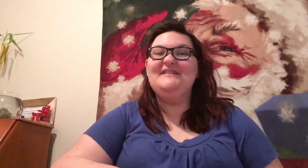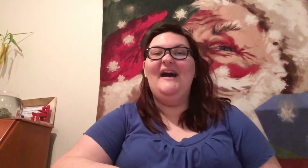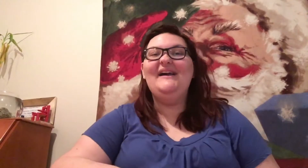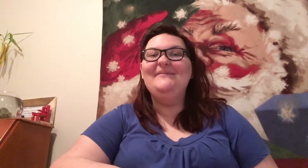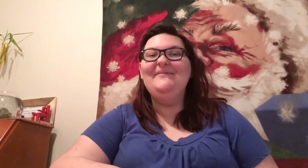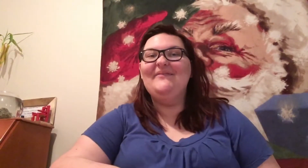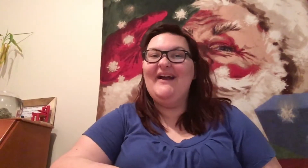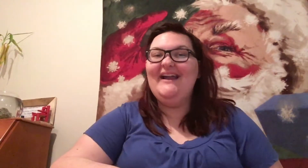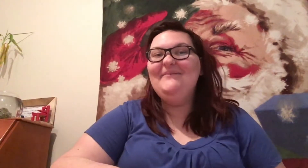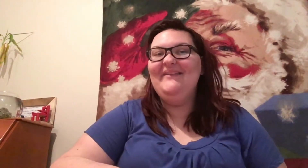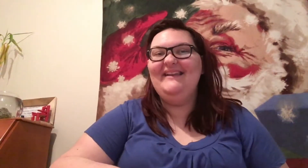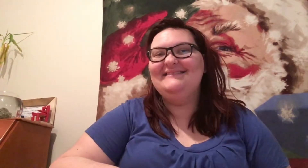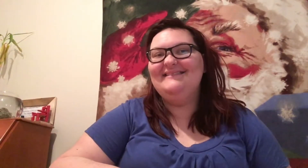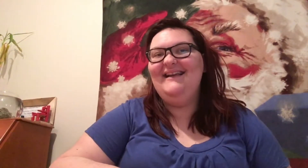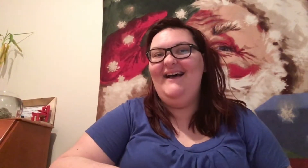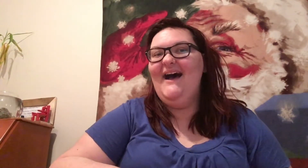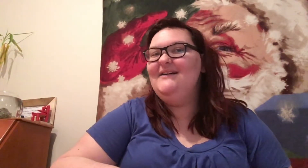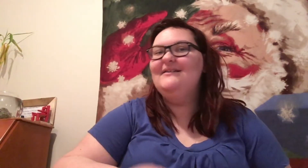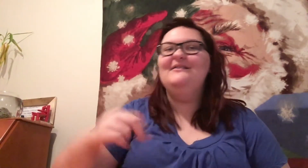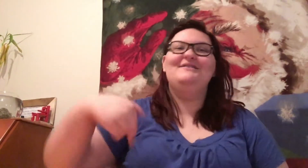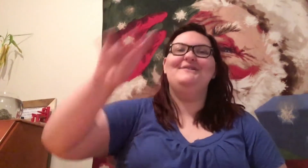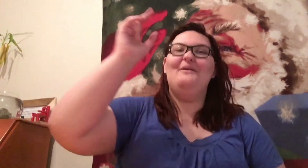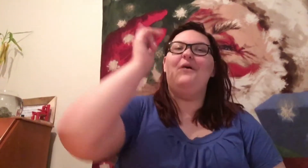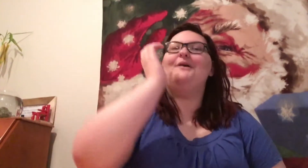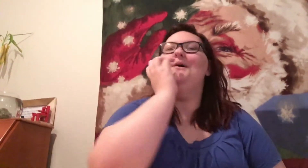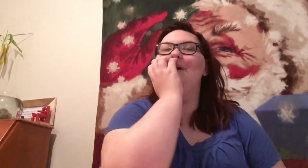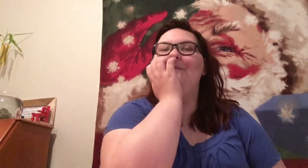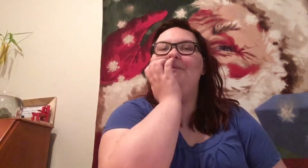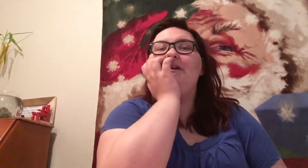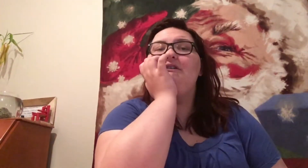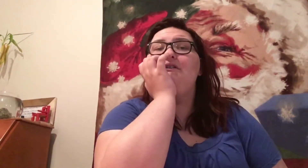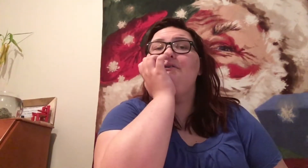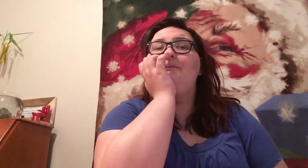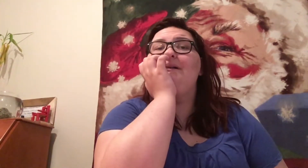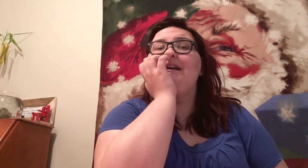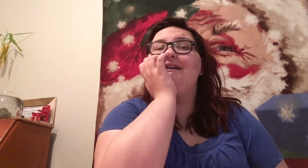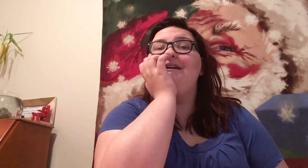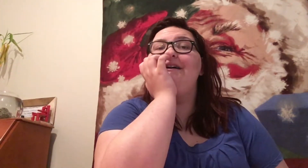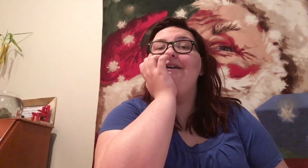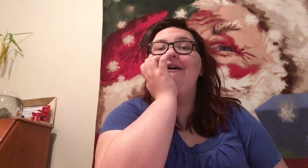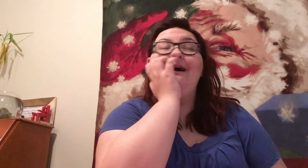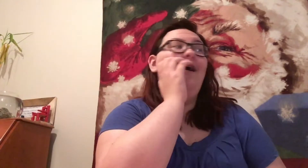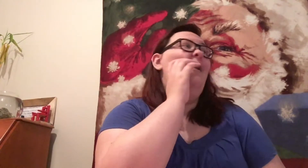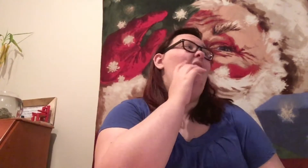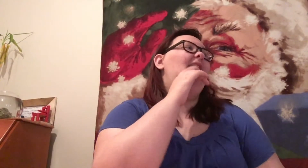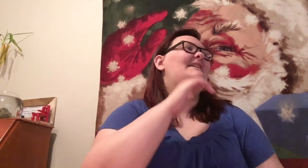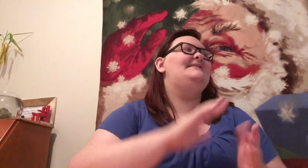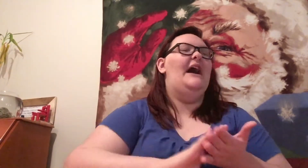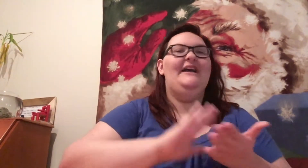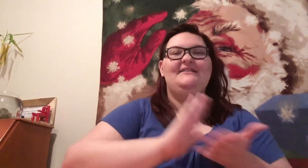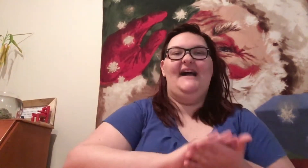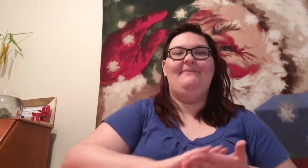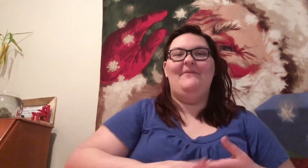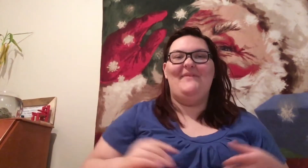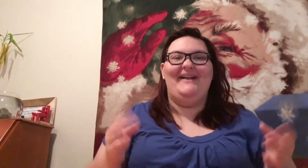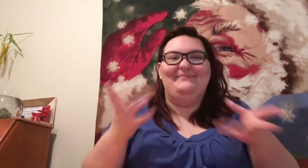time, right? Uh-huh. So, I walk home. I'm like, oh, my God. The entire time, I'm like,